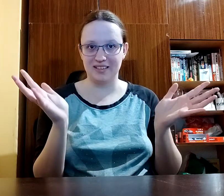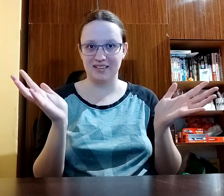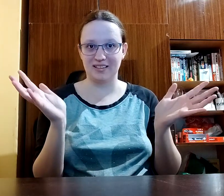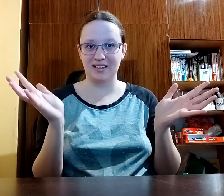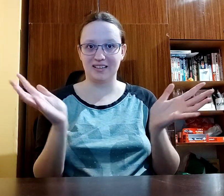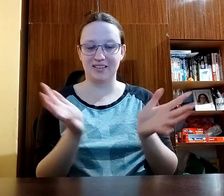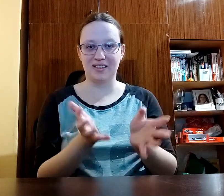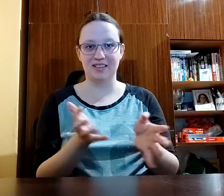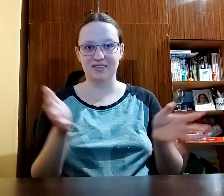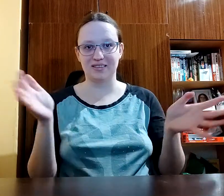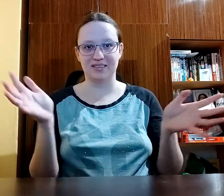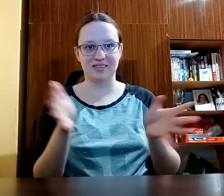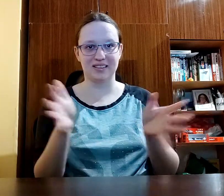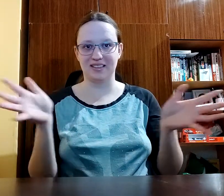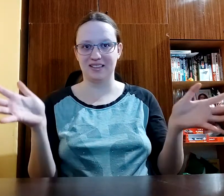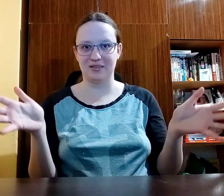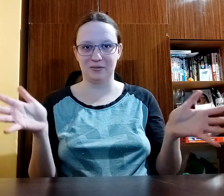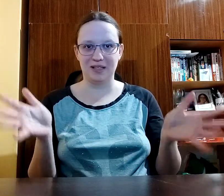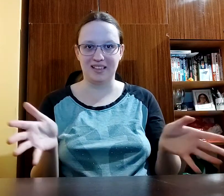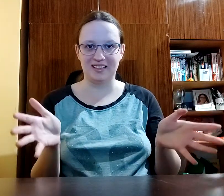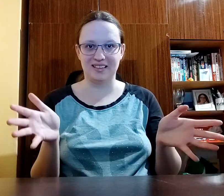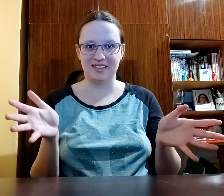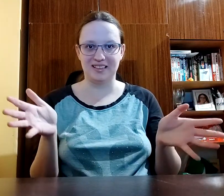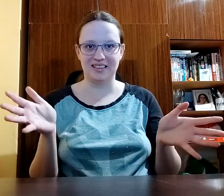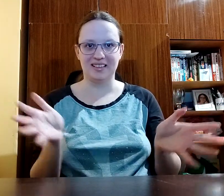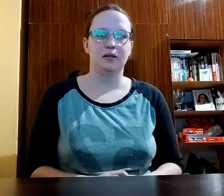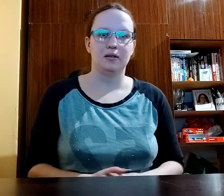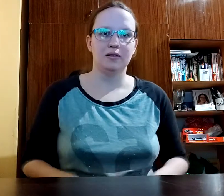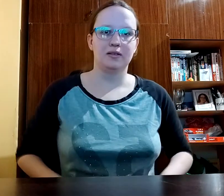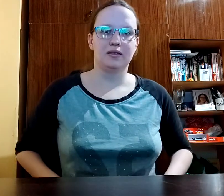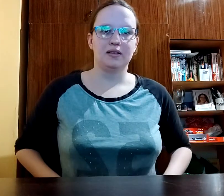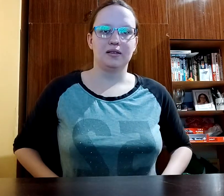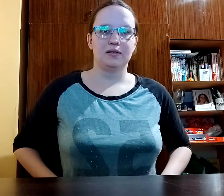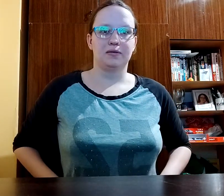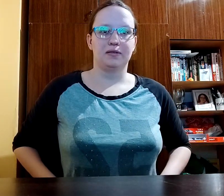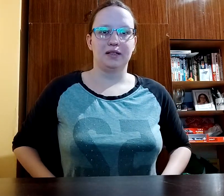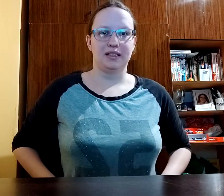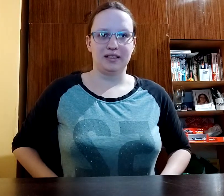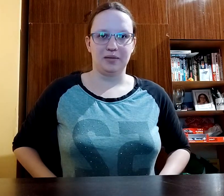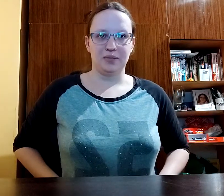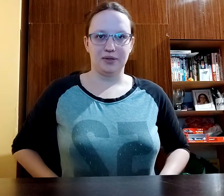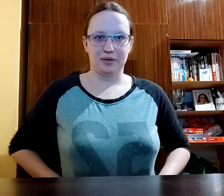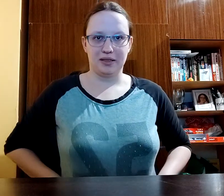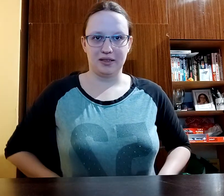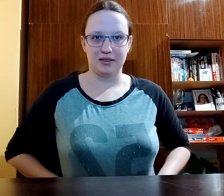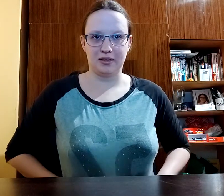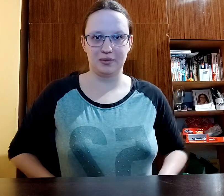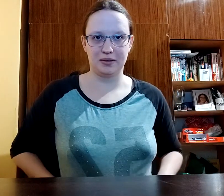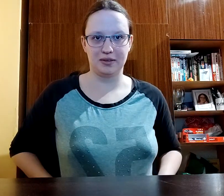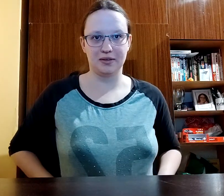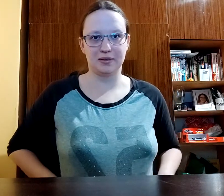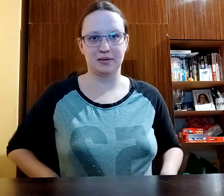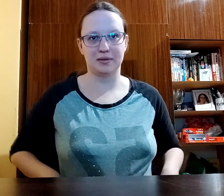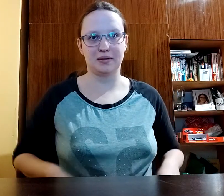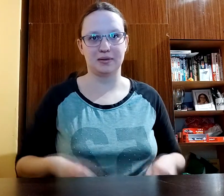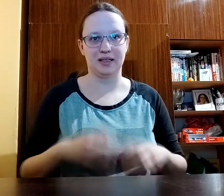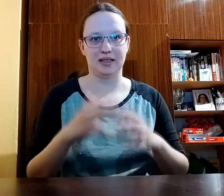who are going to listen you practicing also for example when it comes to like